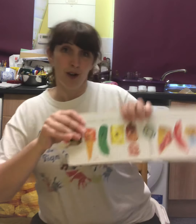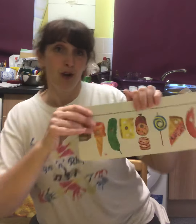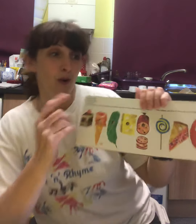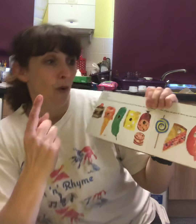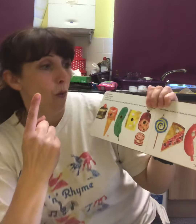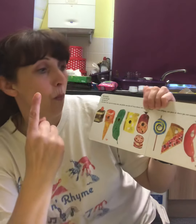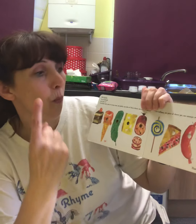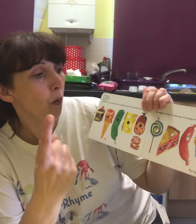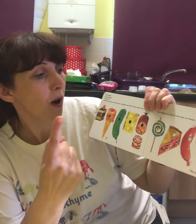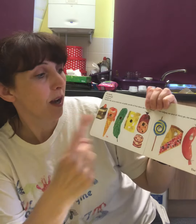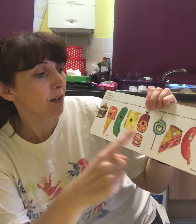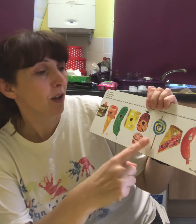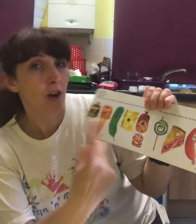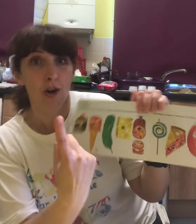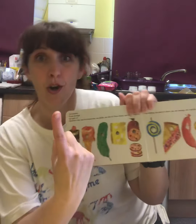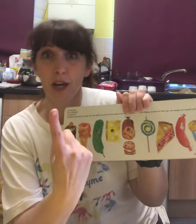One lollipop.